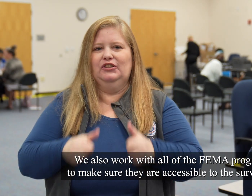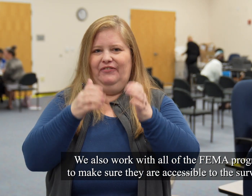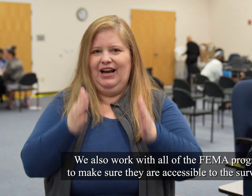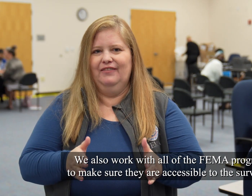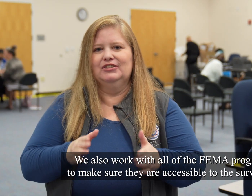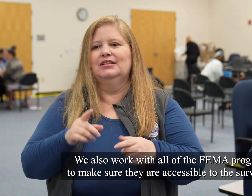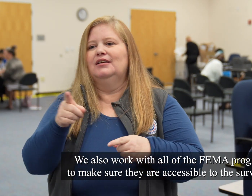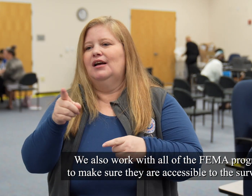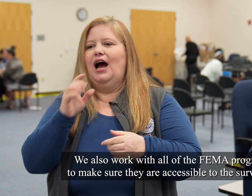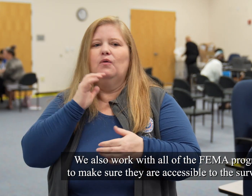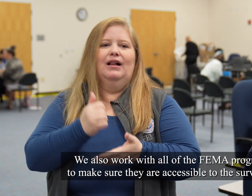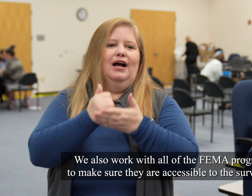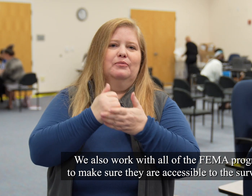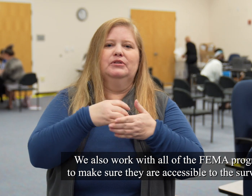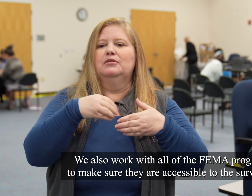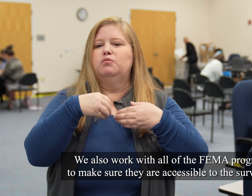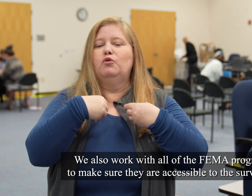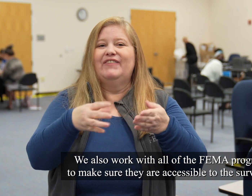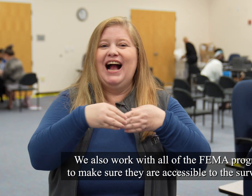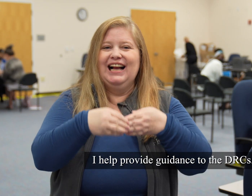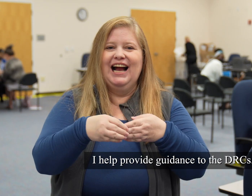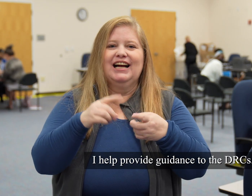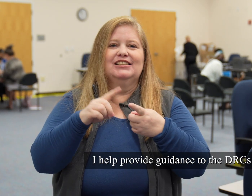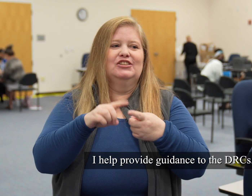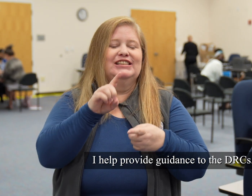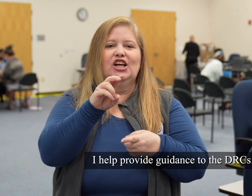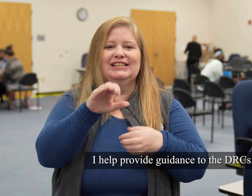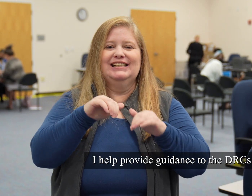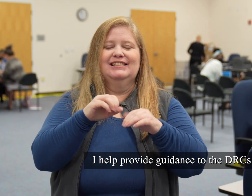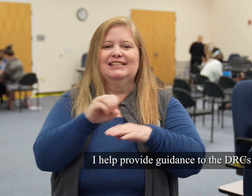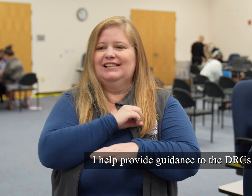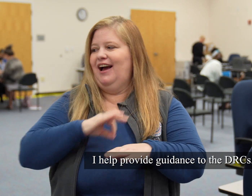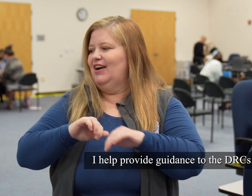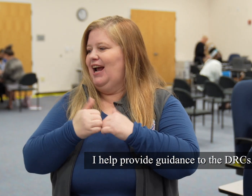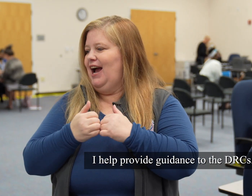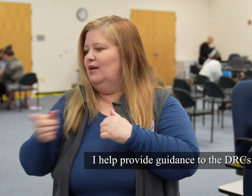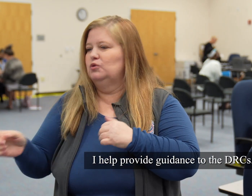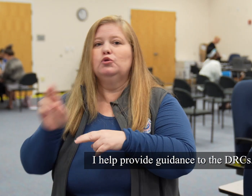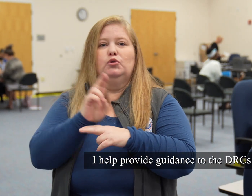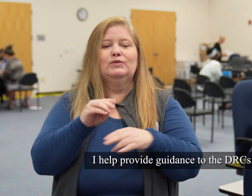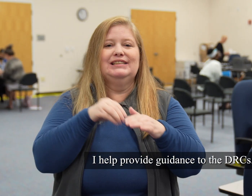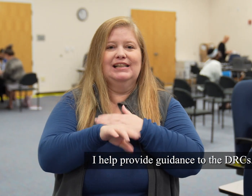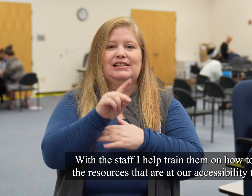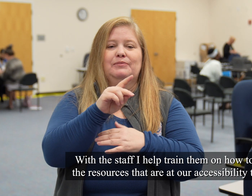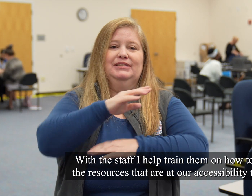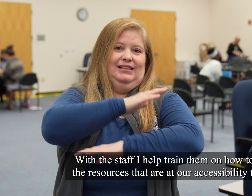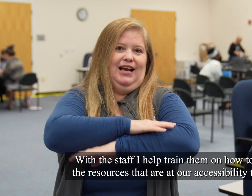accessible to the survivors. I help provide guidance to the DRCs. With the staff